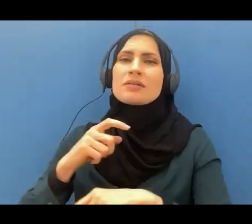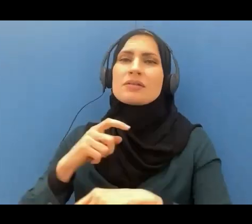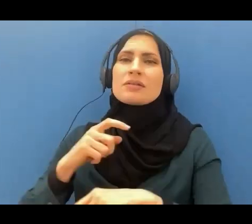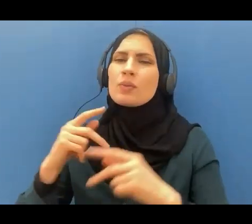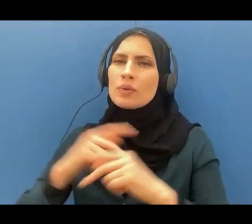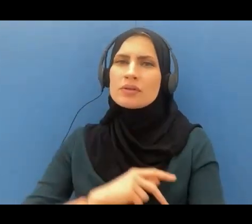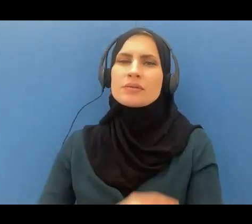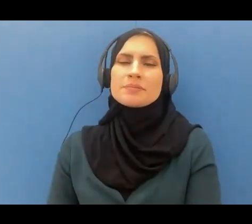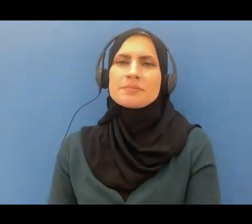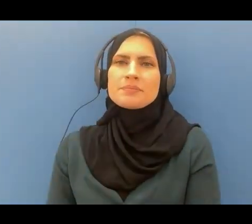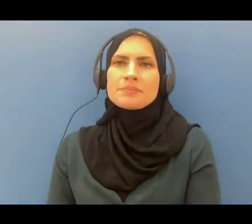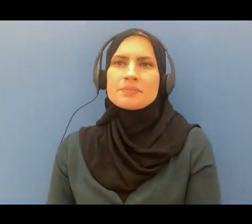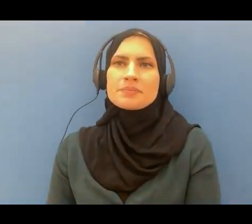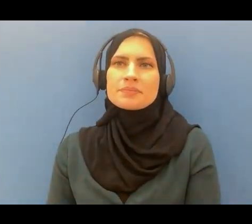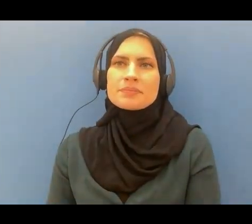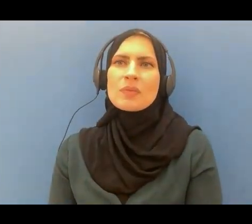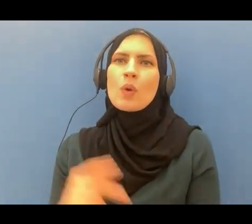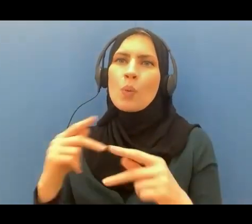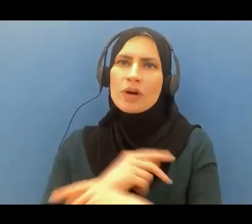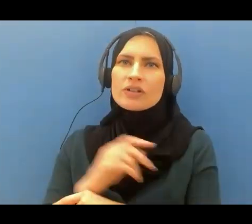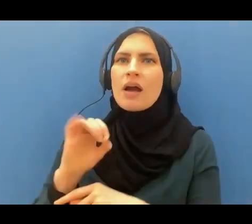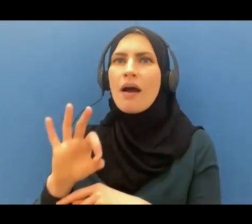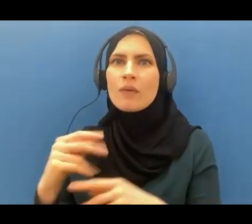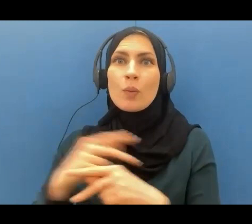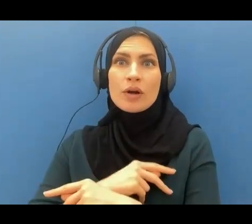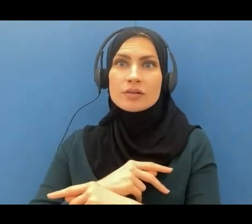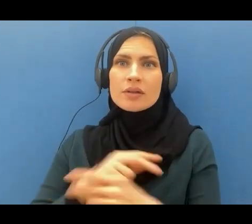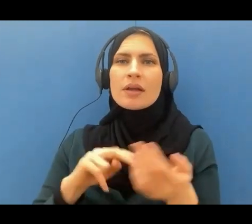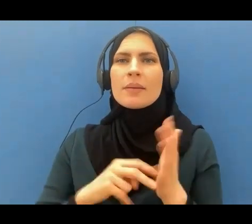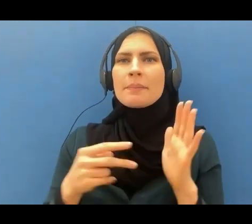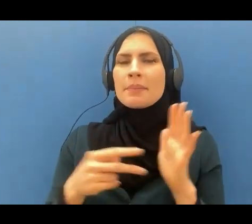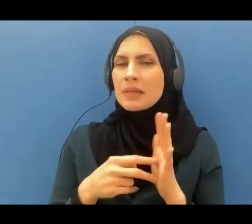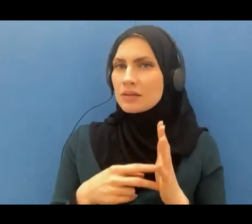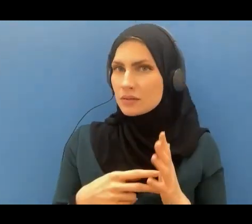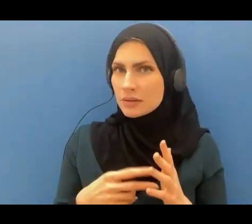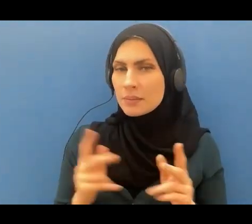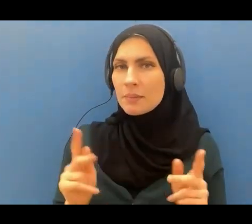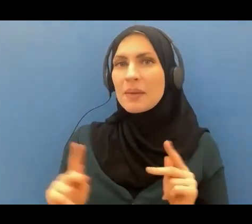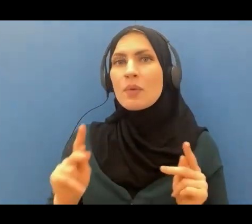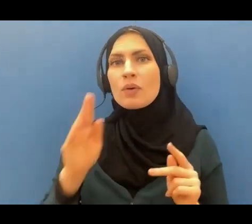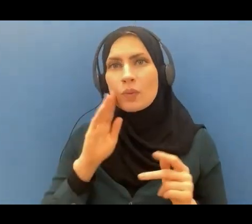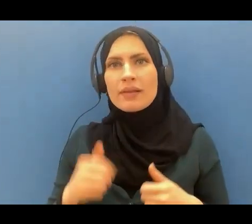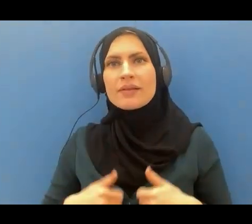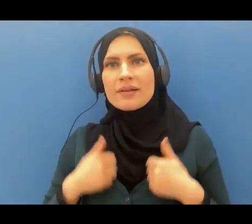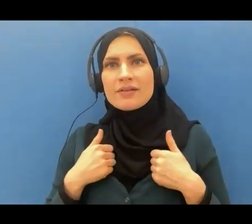you see the worst of the worst are the ones who would live through this horrifying moments